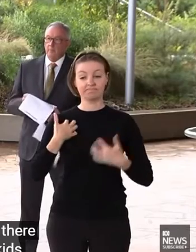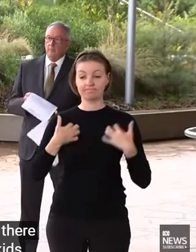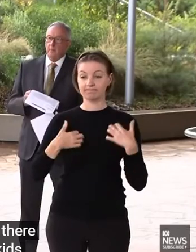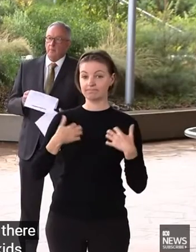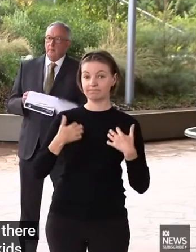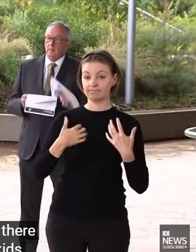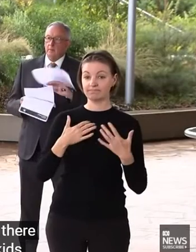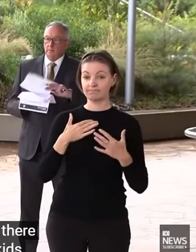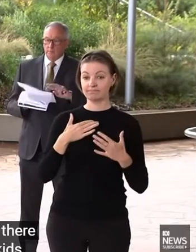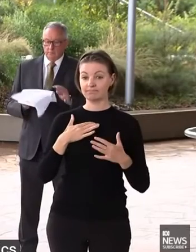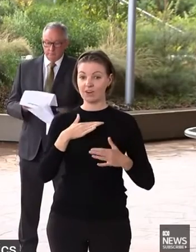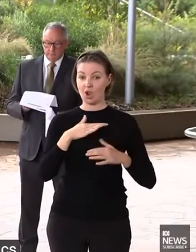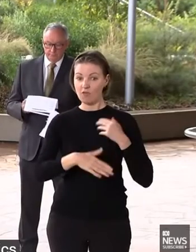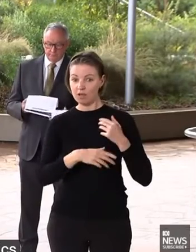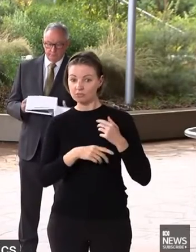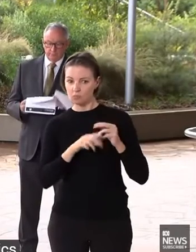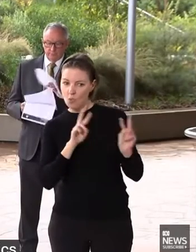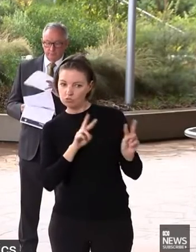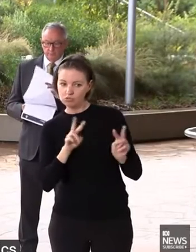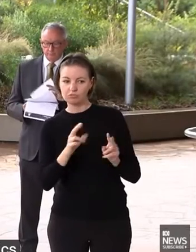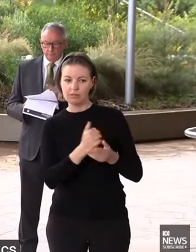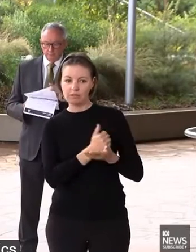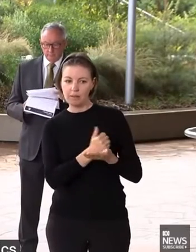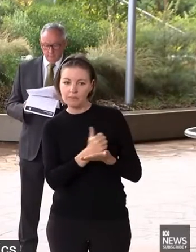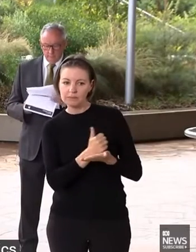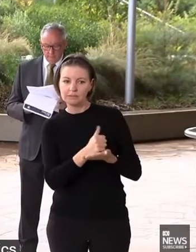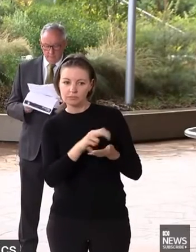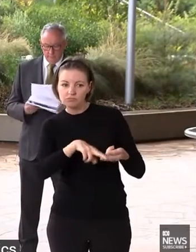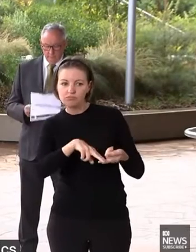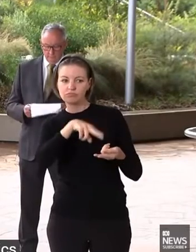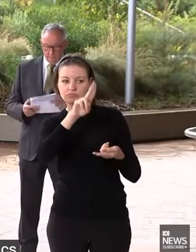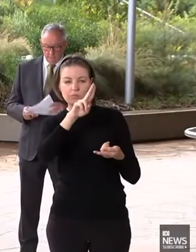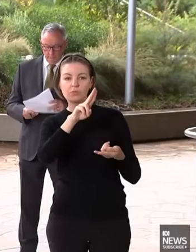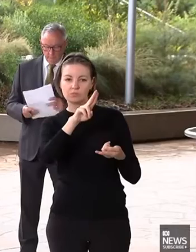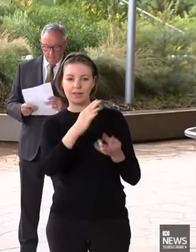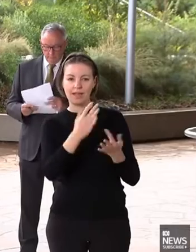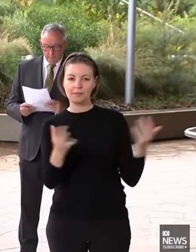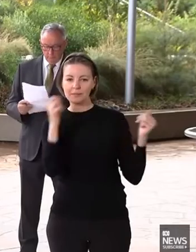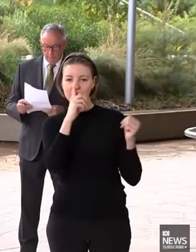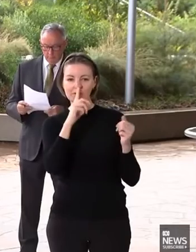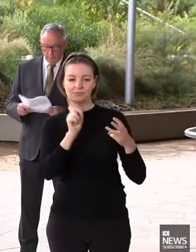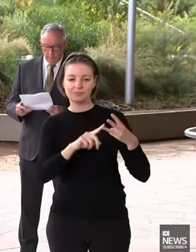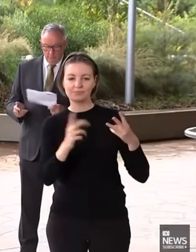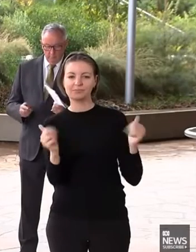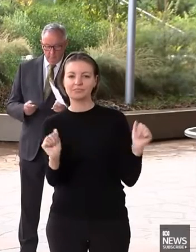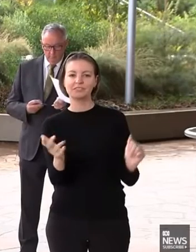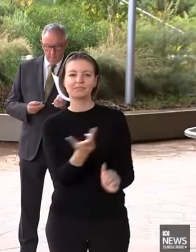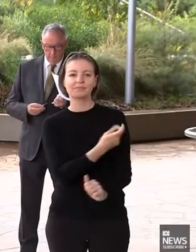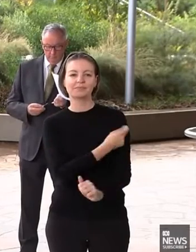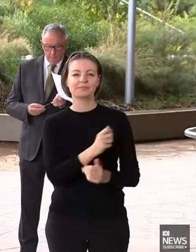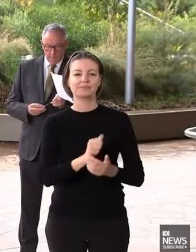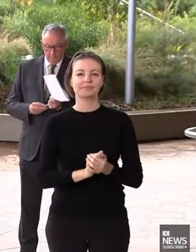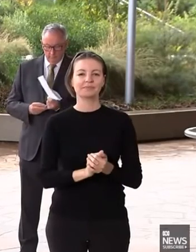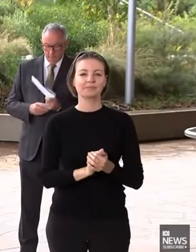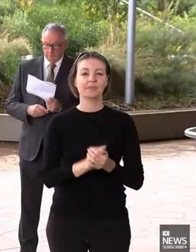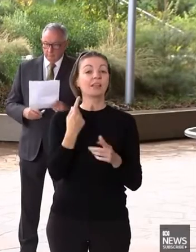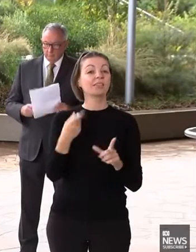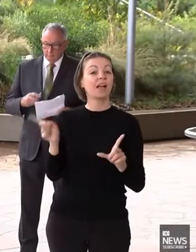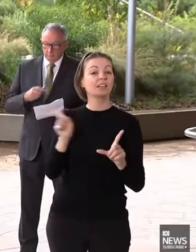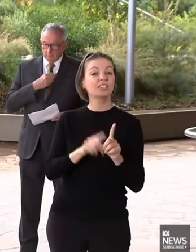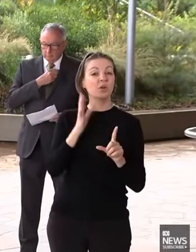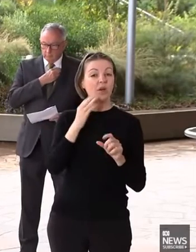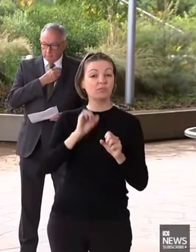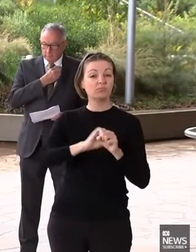forward to those numbers going up. We watched them, obviously, very carefully. Last year, during the Delta outbreak,